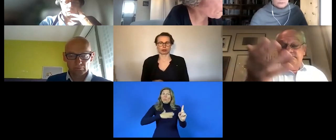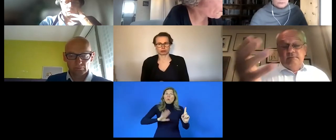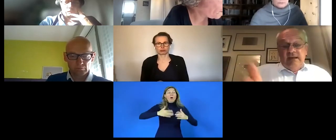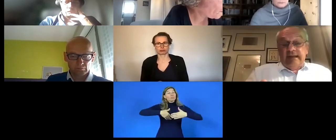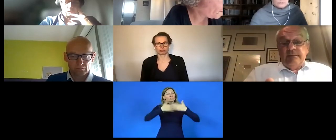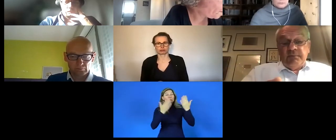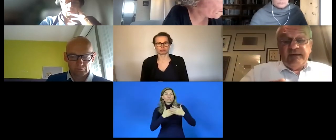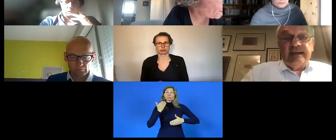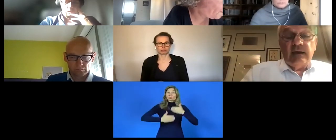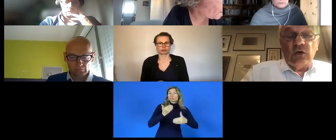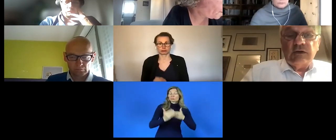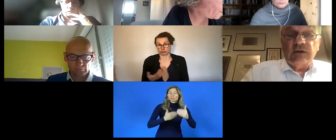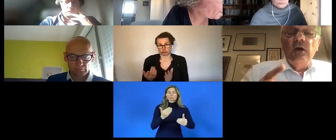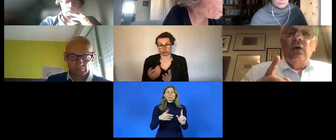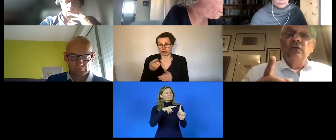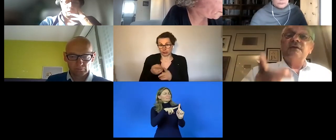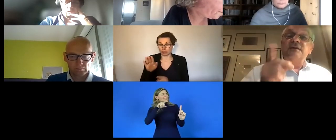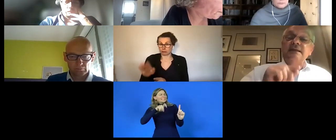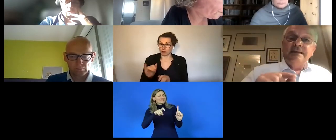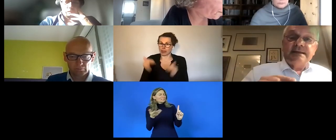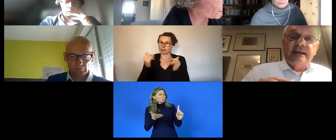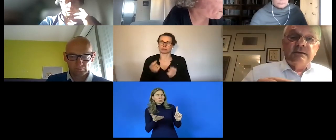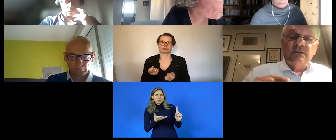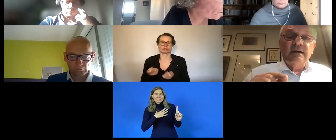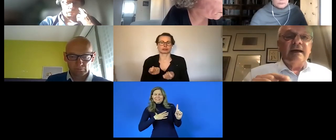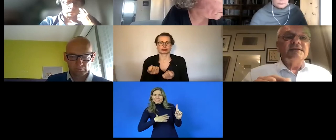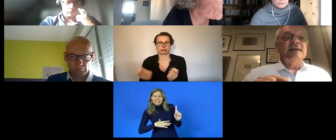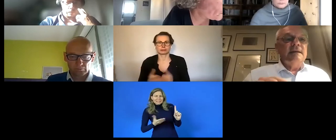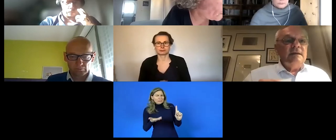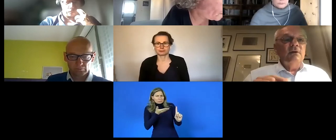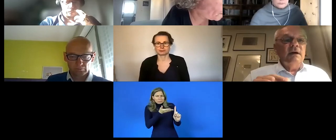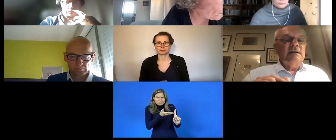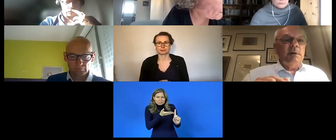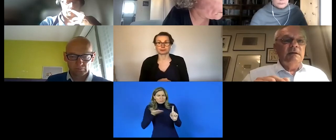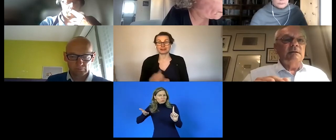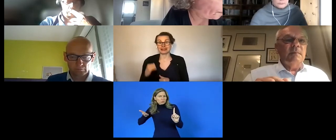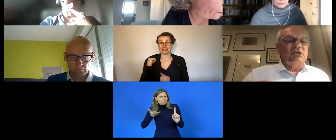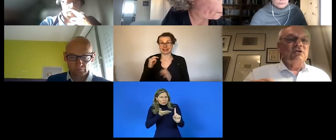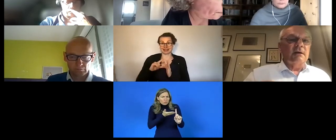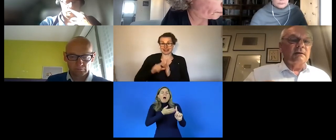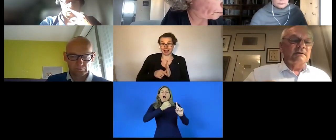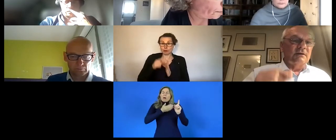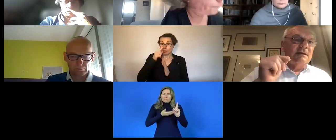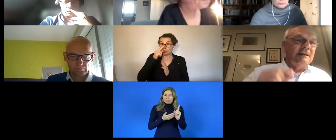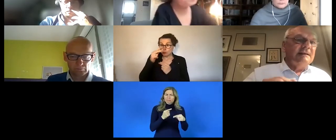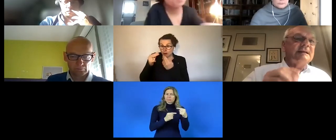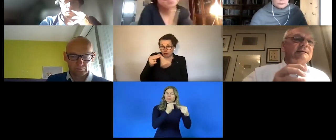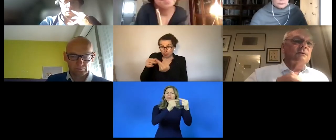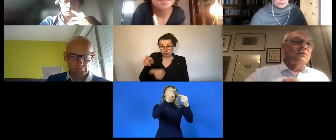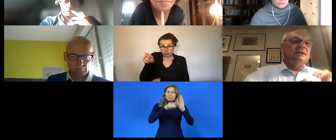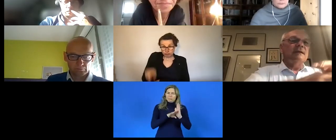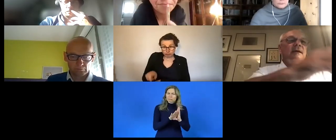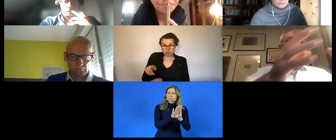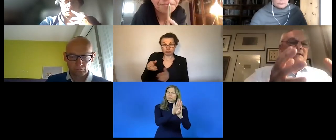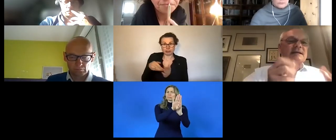life that the conditions of their daily life so that they can really um